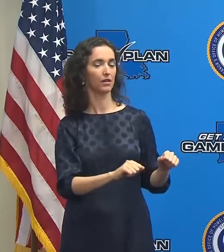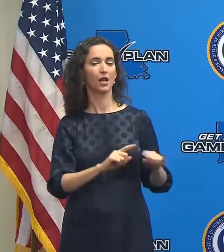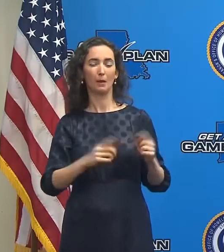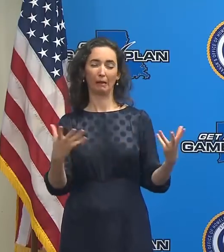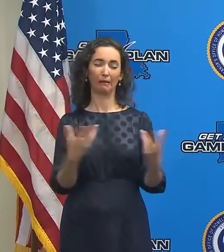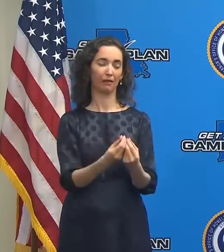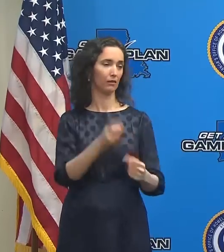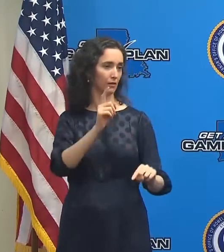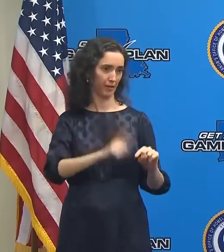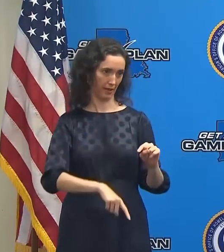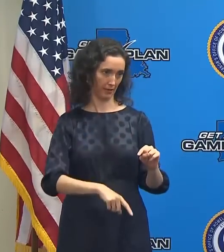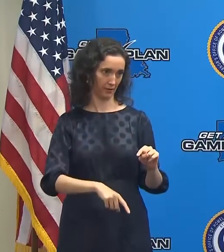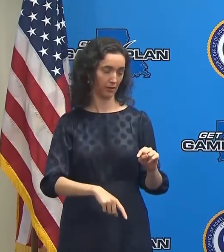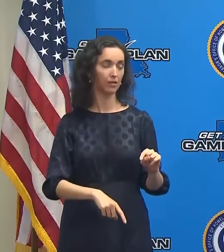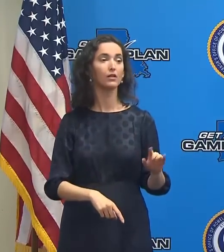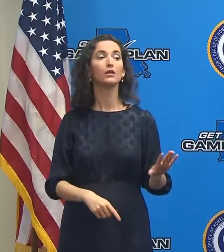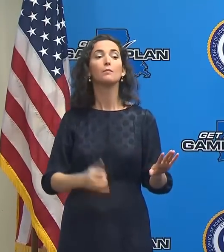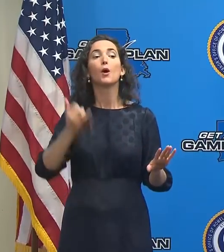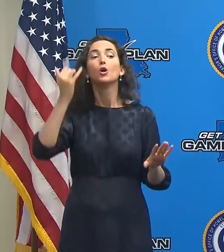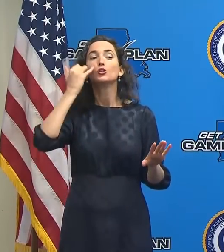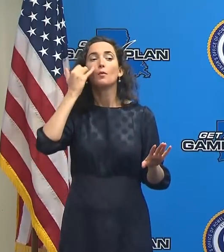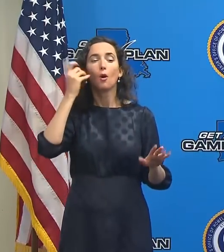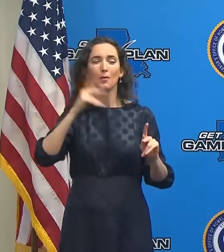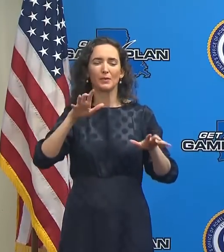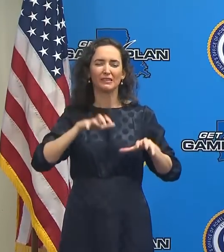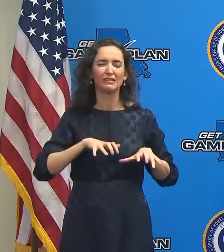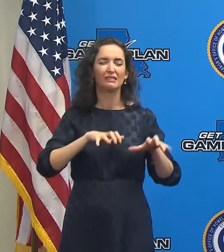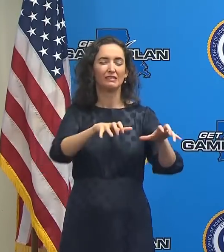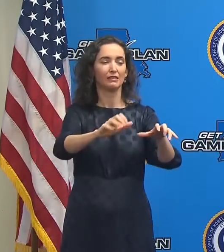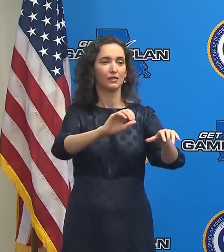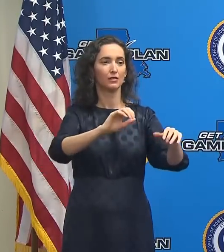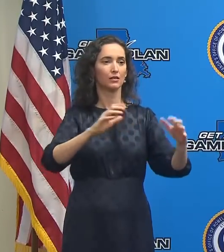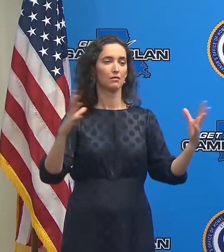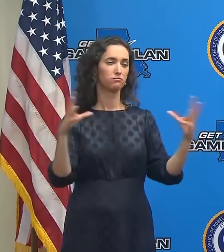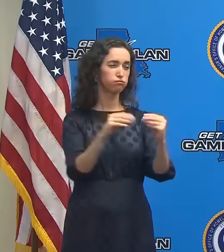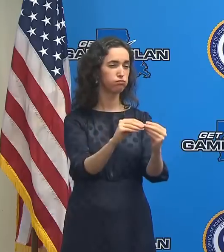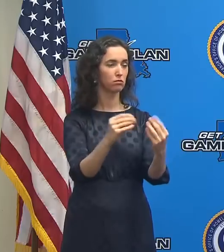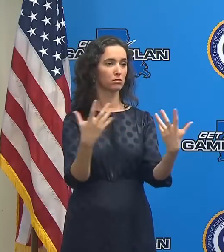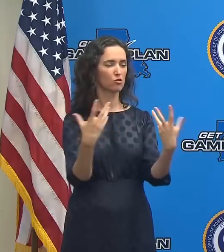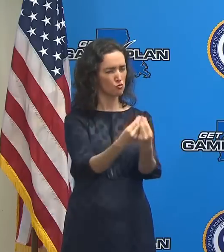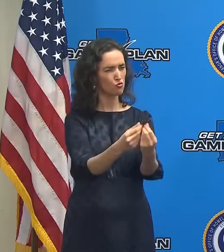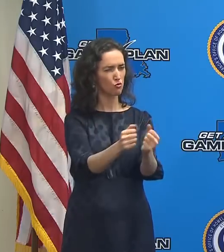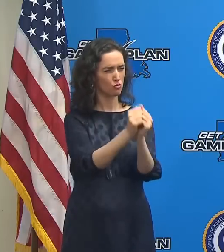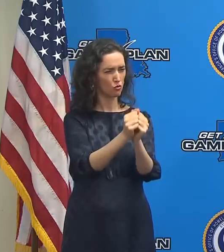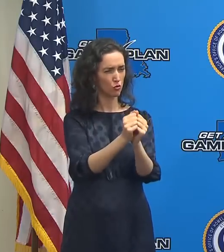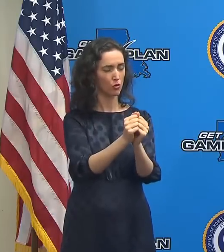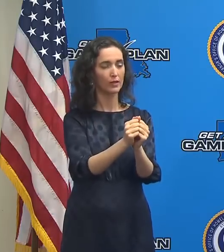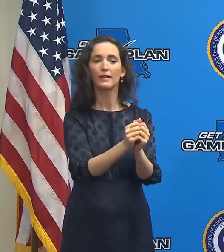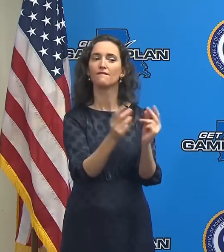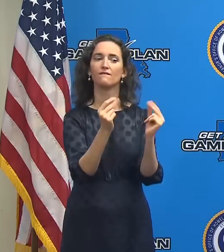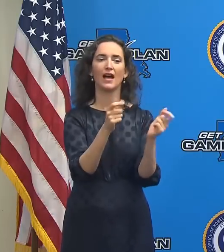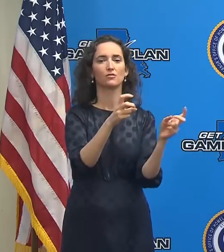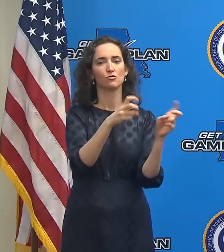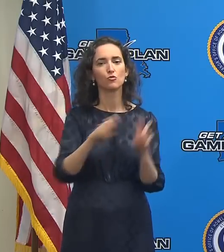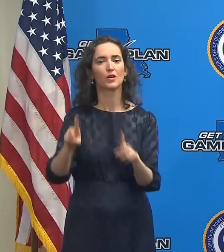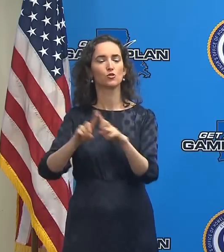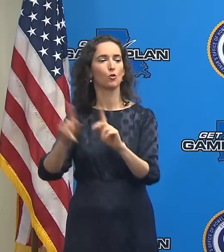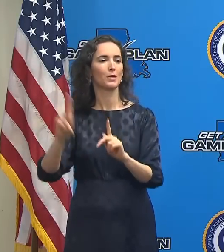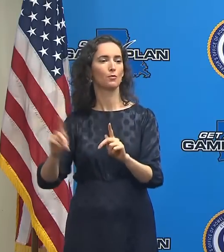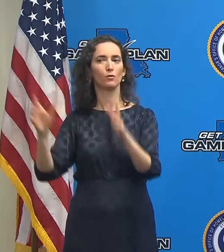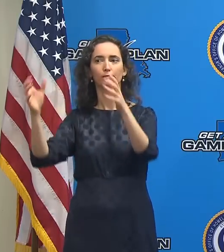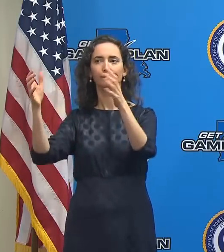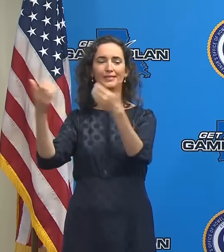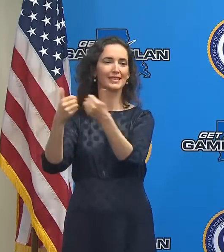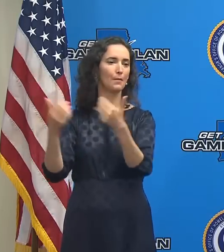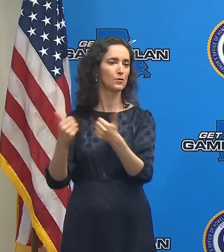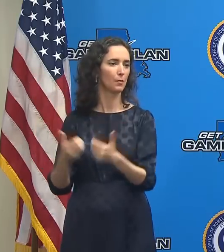were to do that, we would as quickly as possible transition away from that mass sheltering to non congregate shelters as as we are